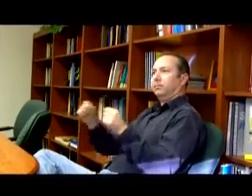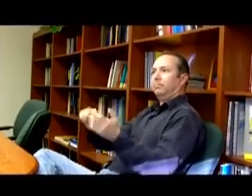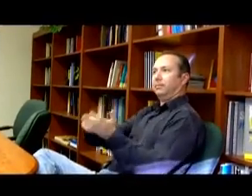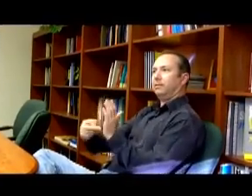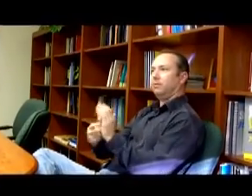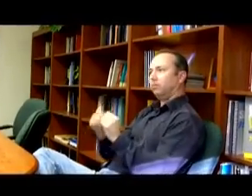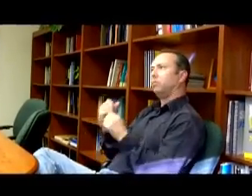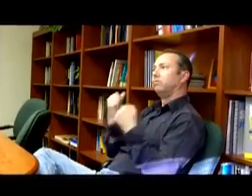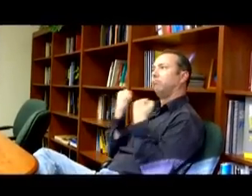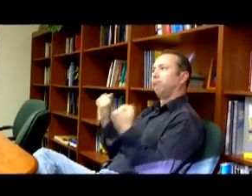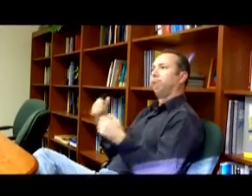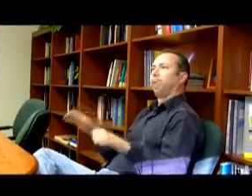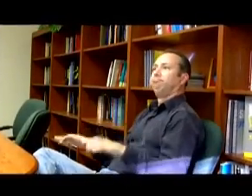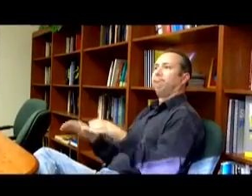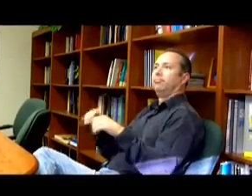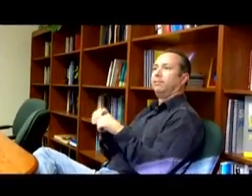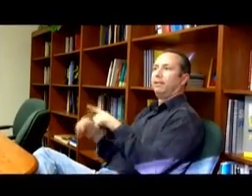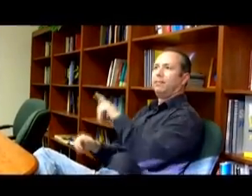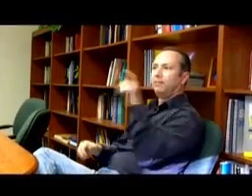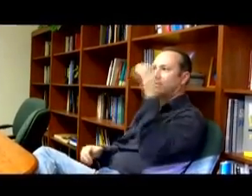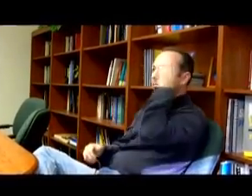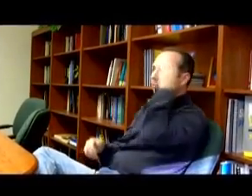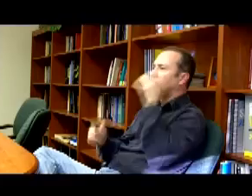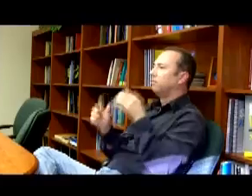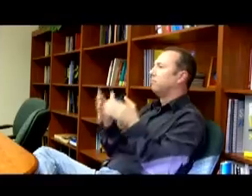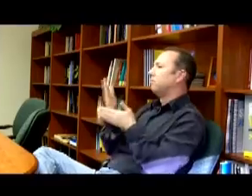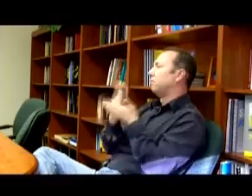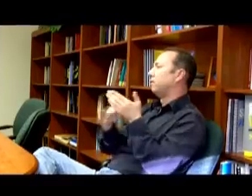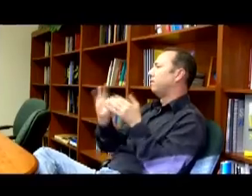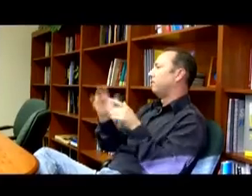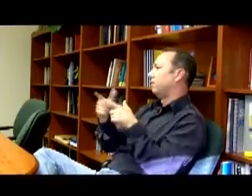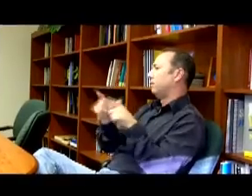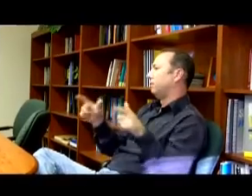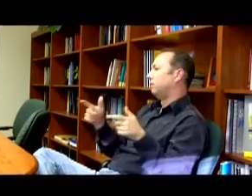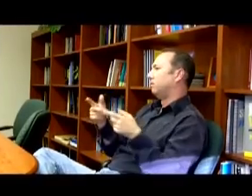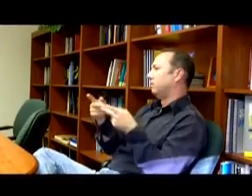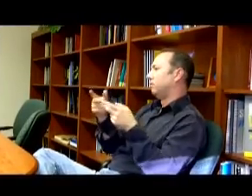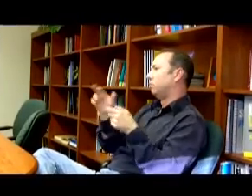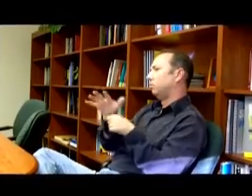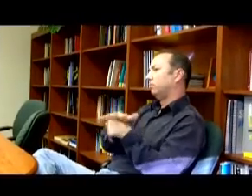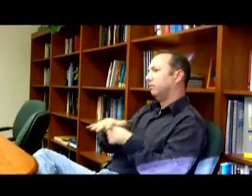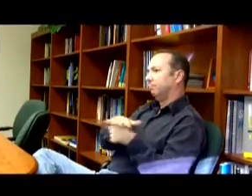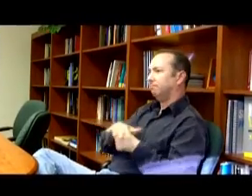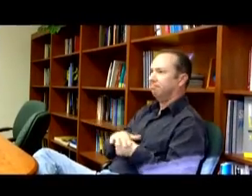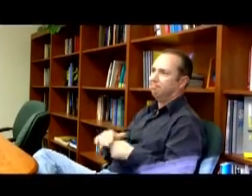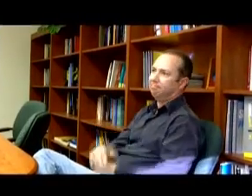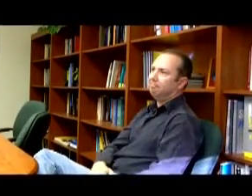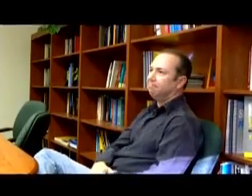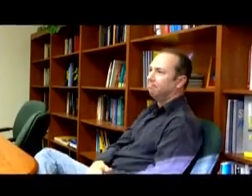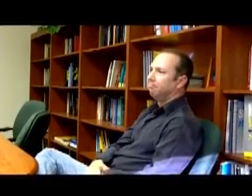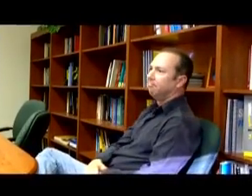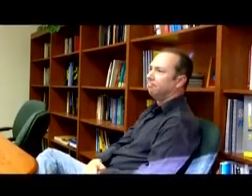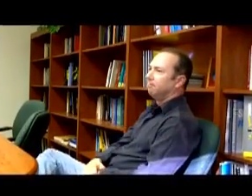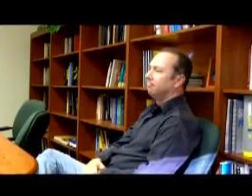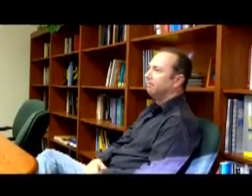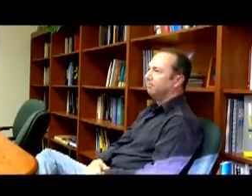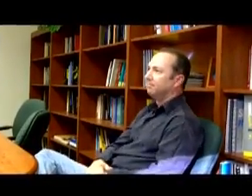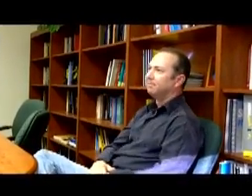meaning that is strongly tied to that facial expression. And that's why processing shows up localized in the left hemisphere. Which, indeed, is the